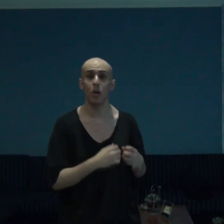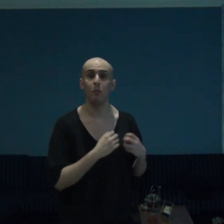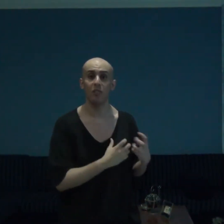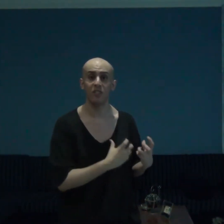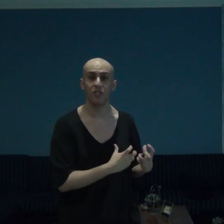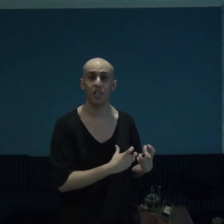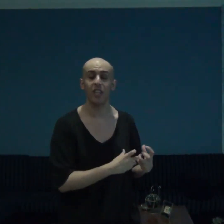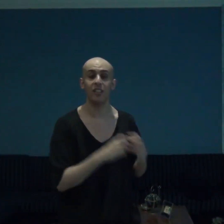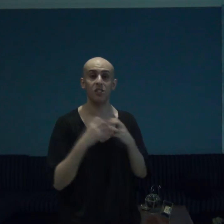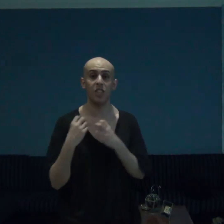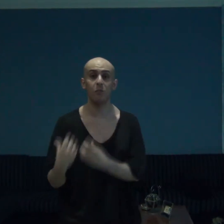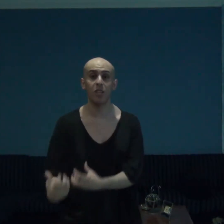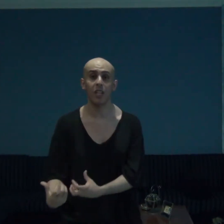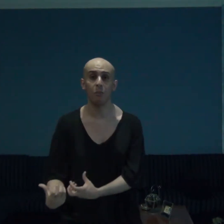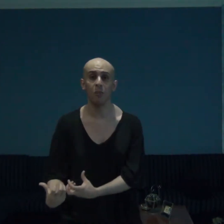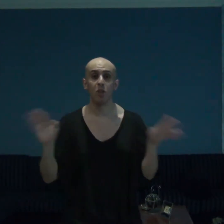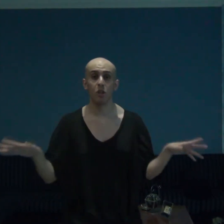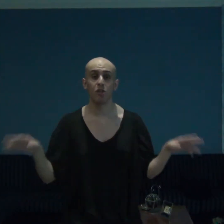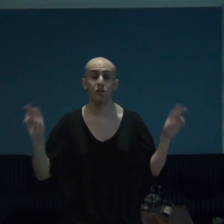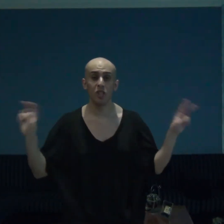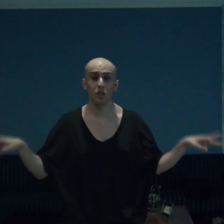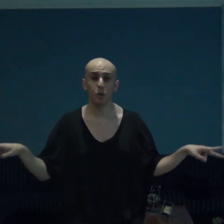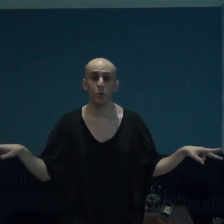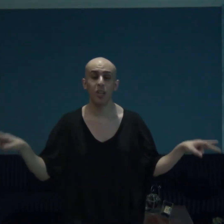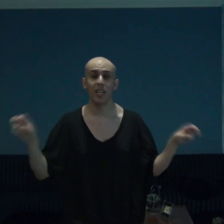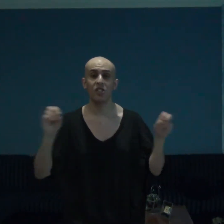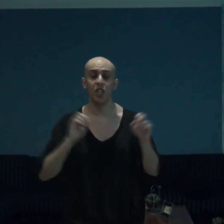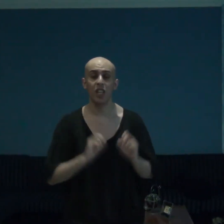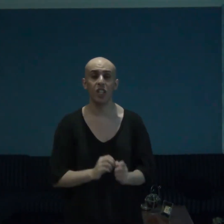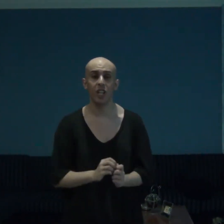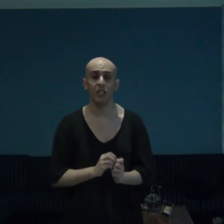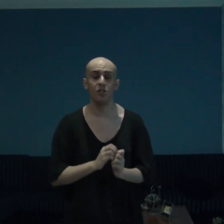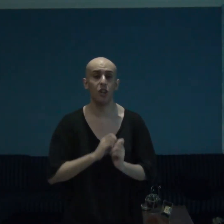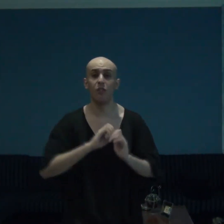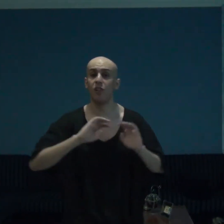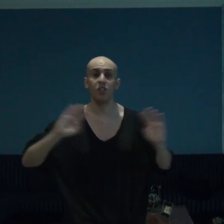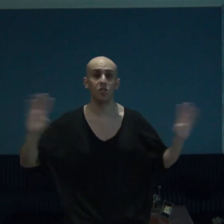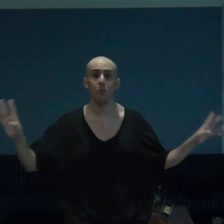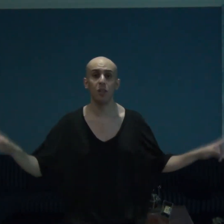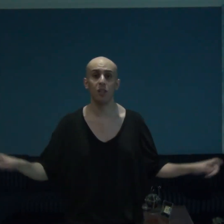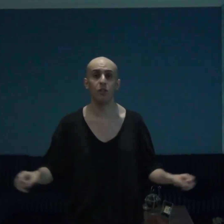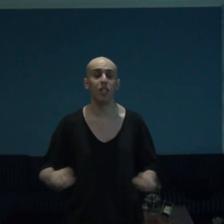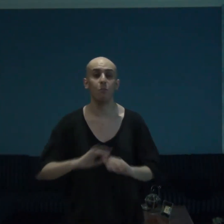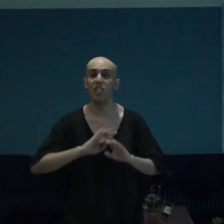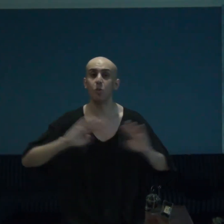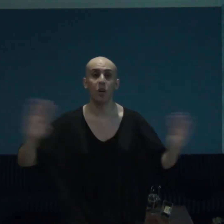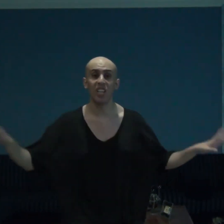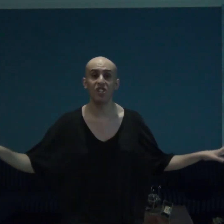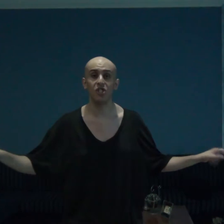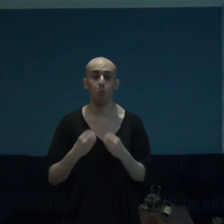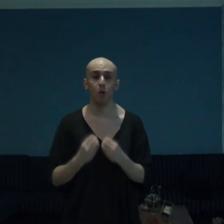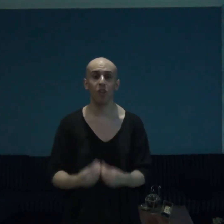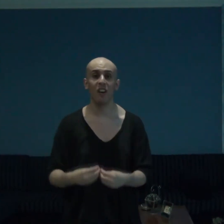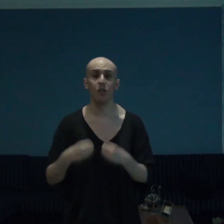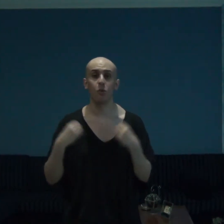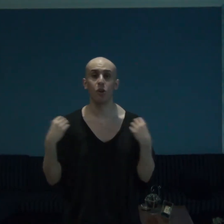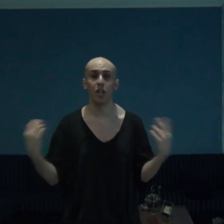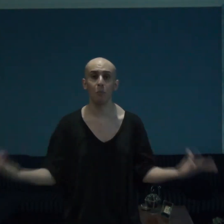uplifting at the same time because these two guys and gals are very similar in many ways both have grown up